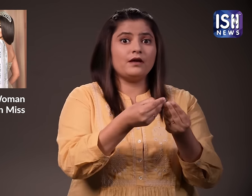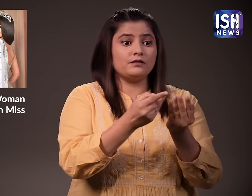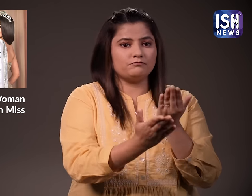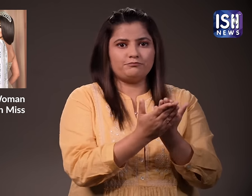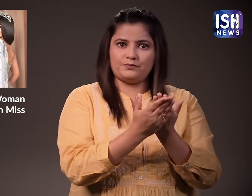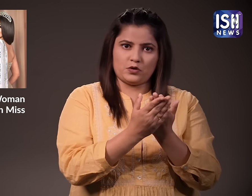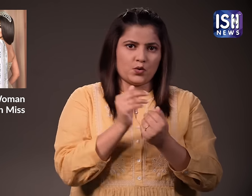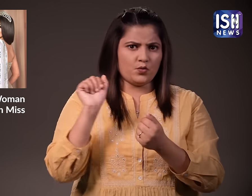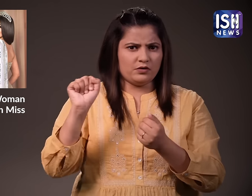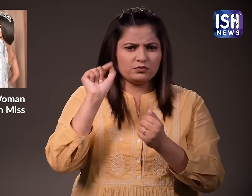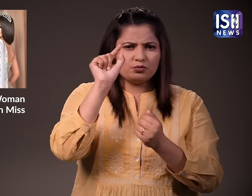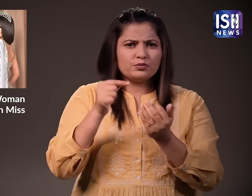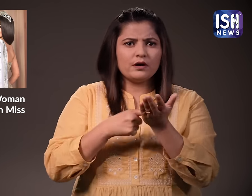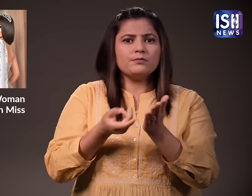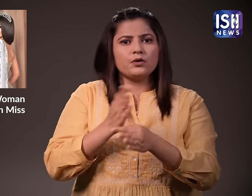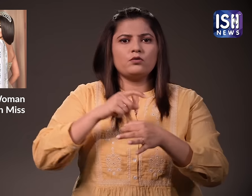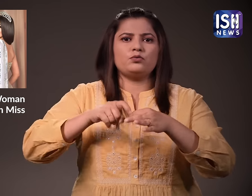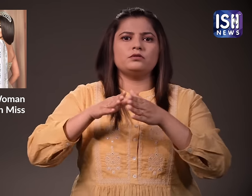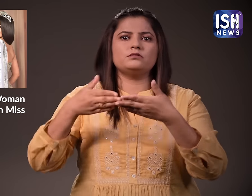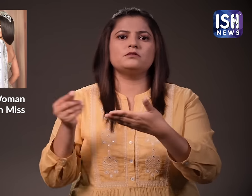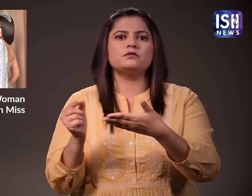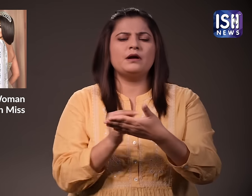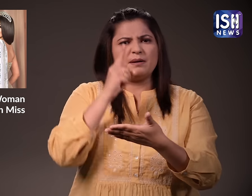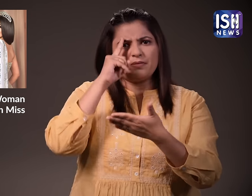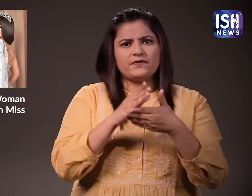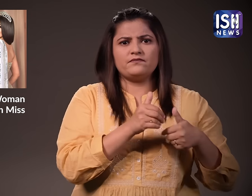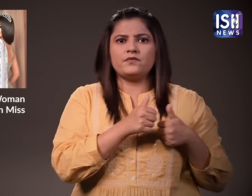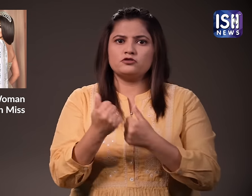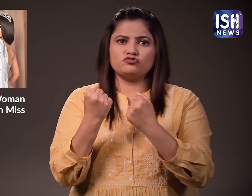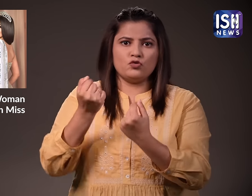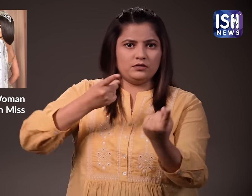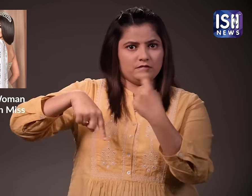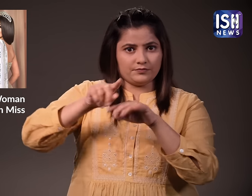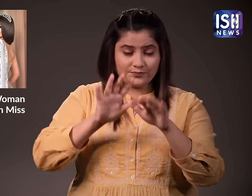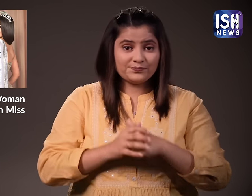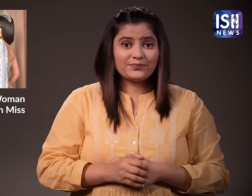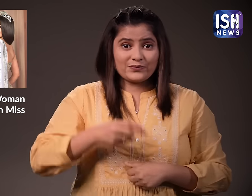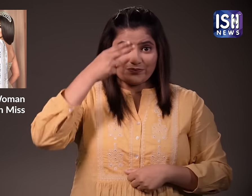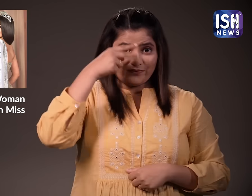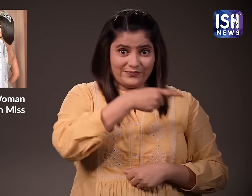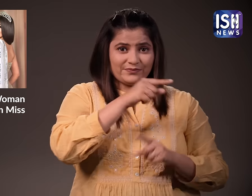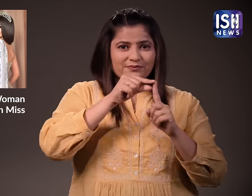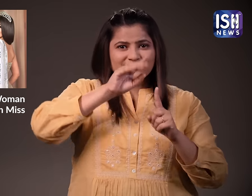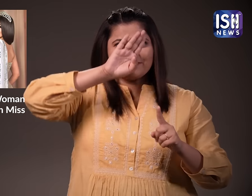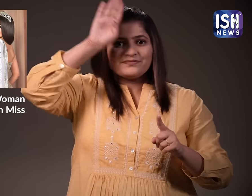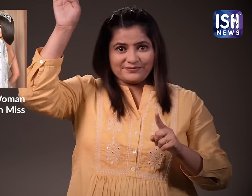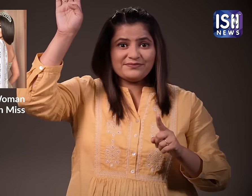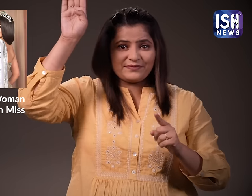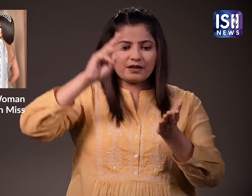The country followed the lifestyle rules mentioned in the Holy Quran. Saudi Arabia's Crown Prince